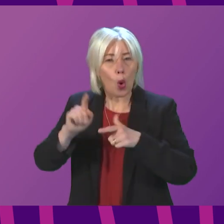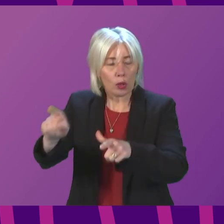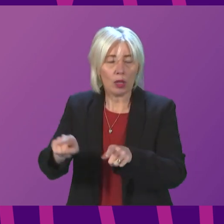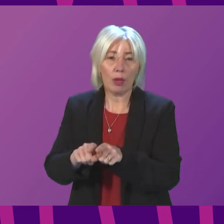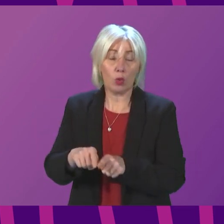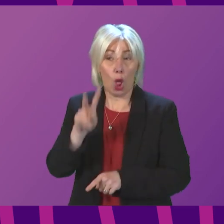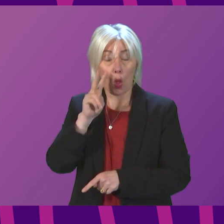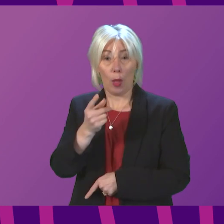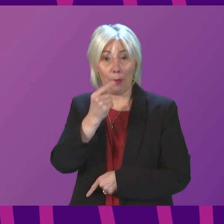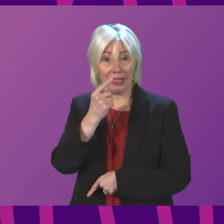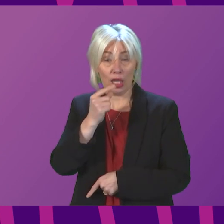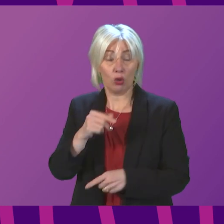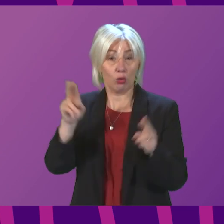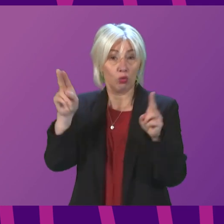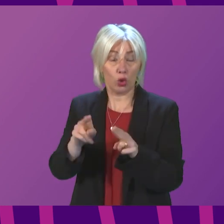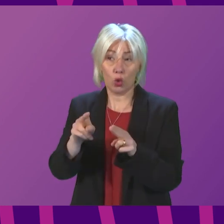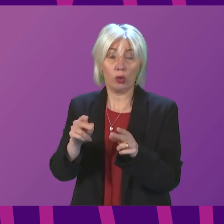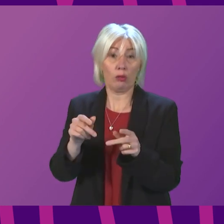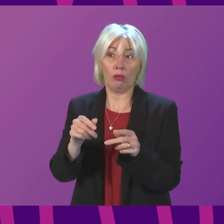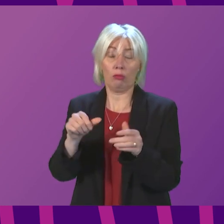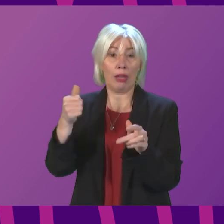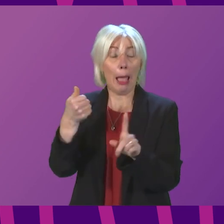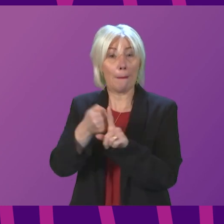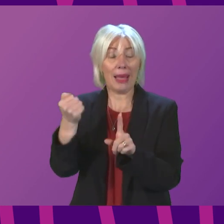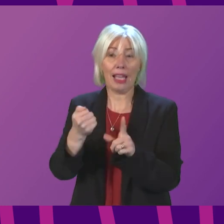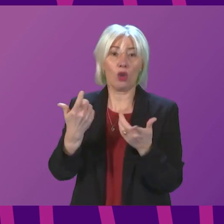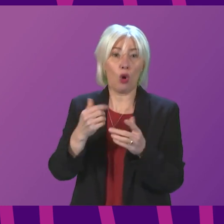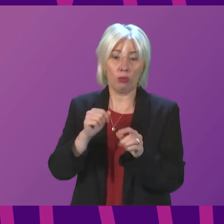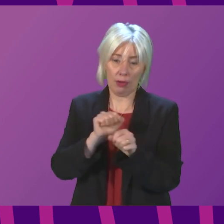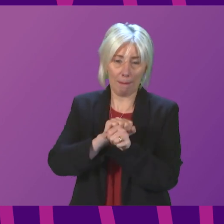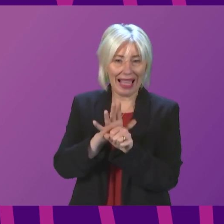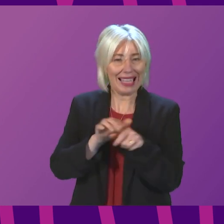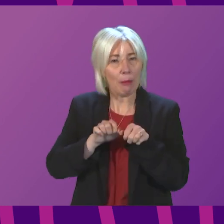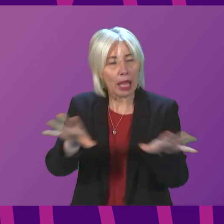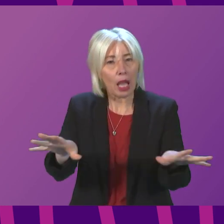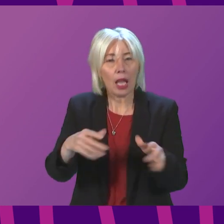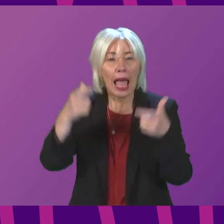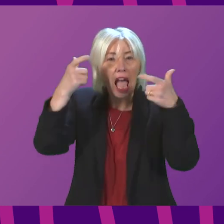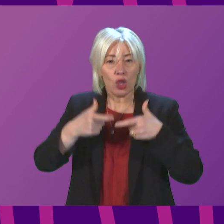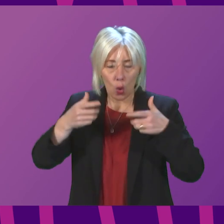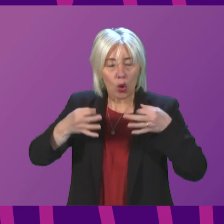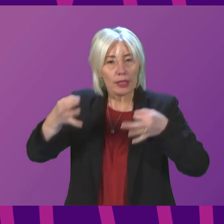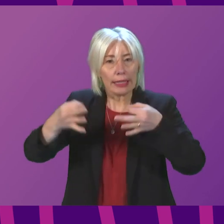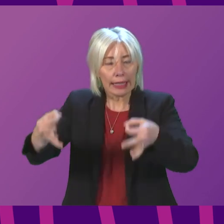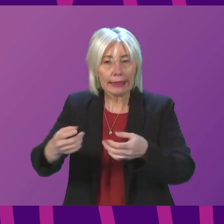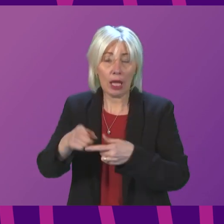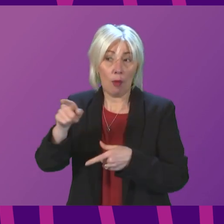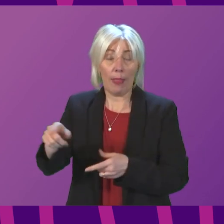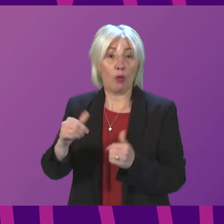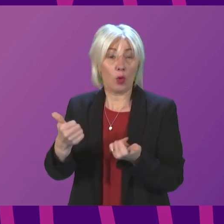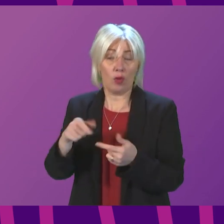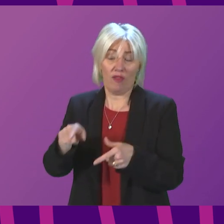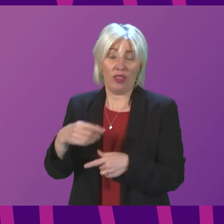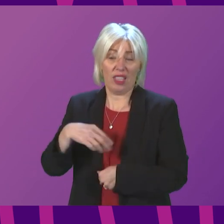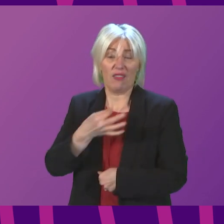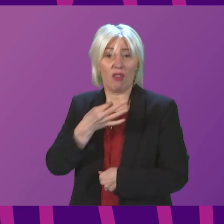potential for the proposal to mitigate the impact of the pandemic and court delays, which is clearly to be welcomed for this category of vulnerable victims in